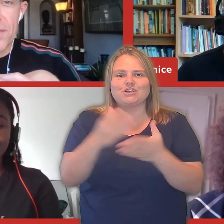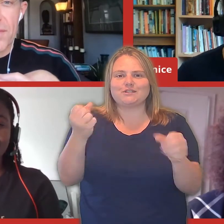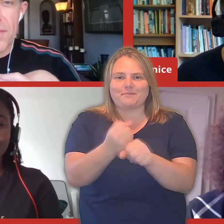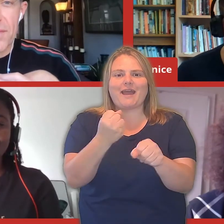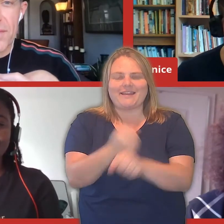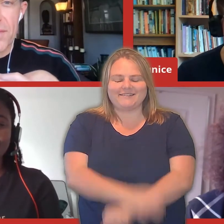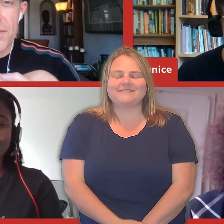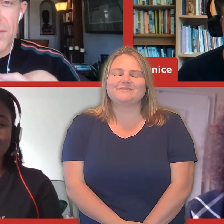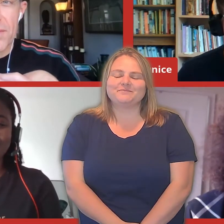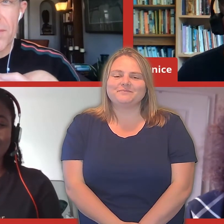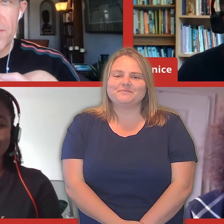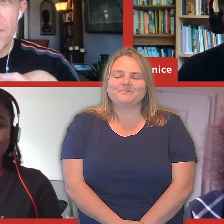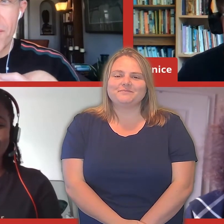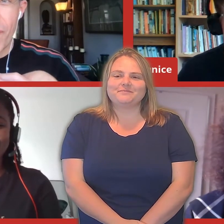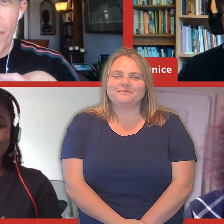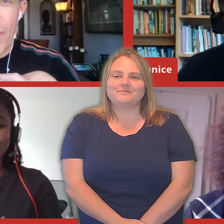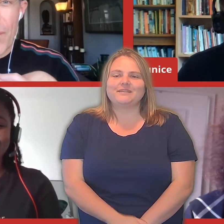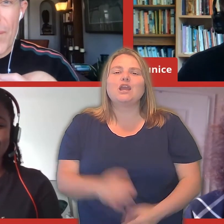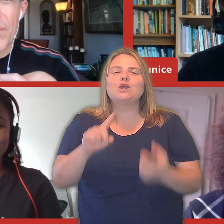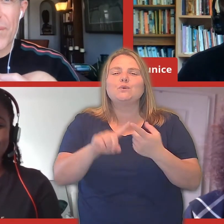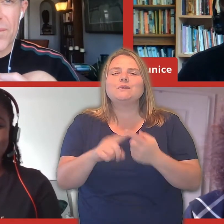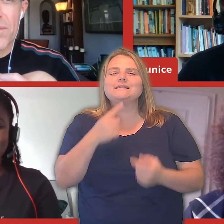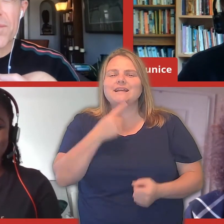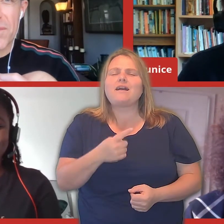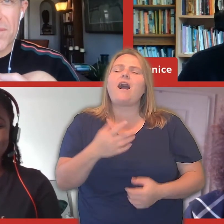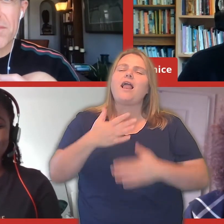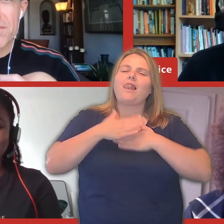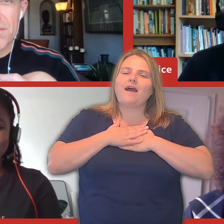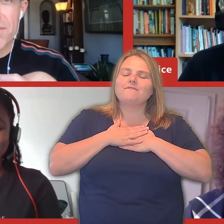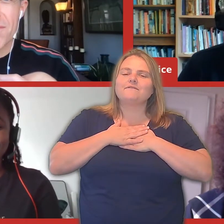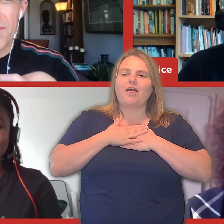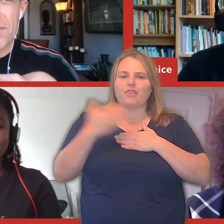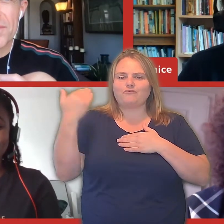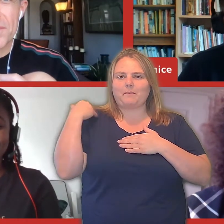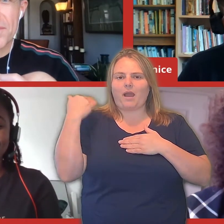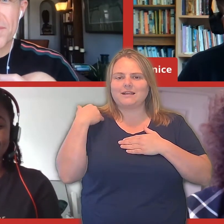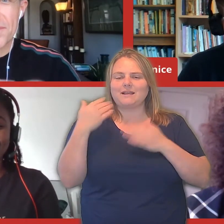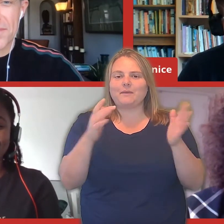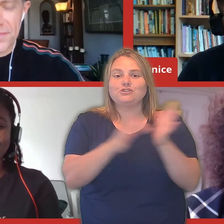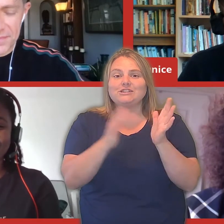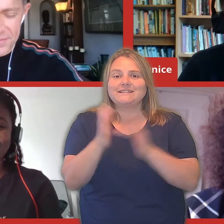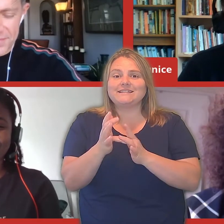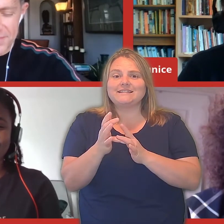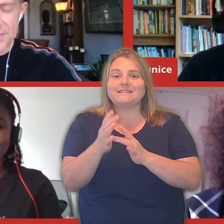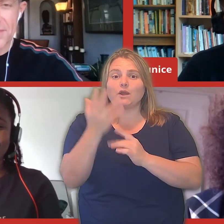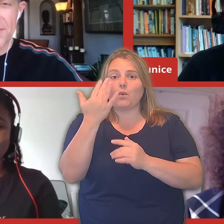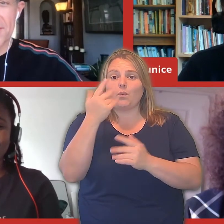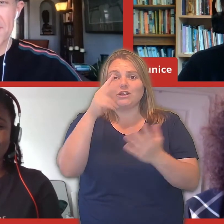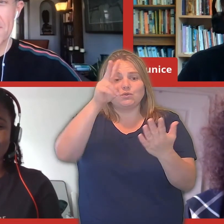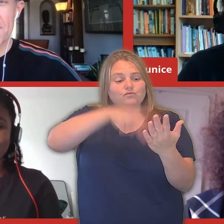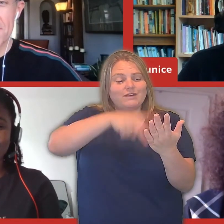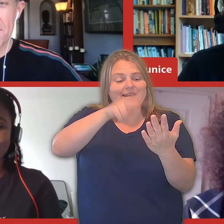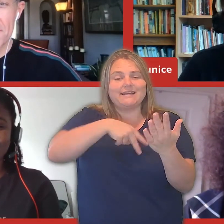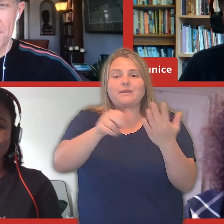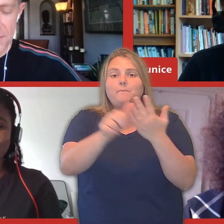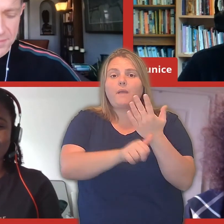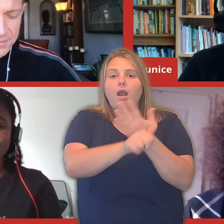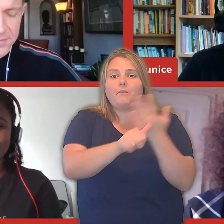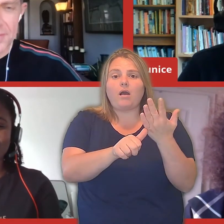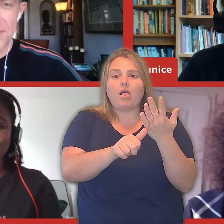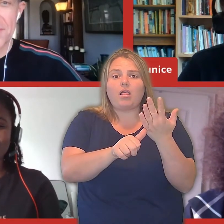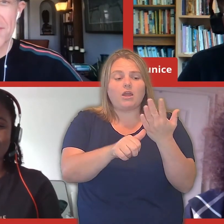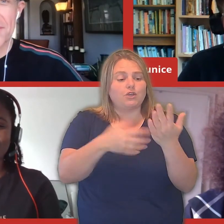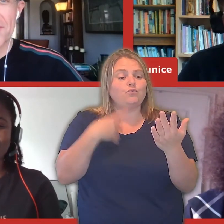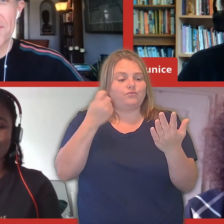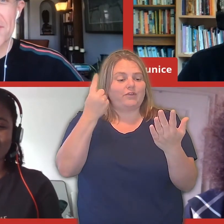I love that reminder about Jesus. And I love that when you read in the Bible, who Jesus went to dinner with, he was always going to